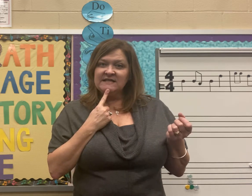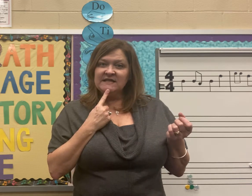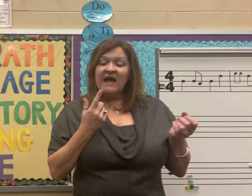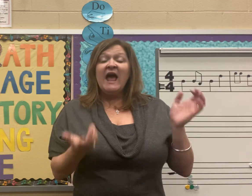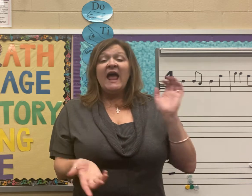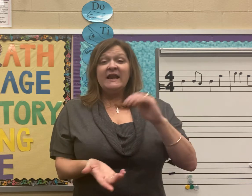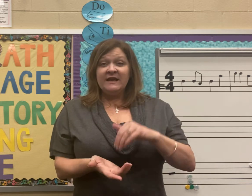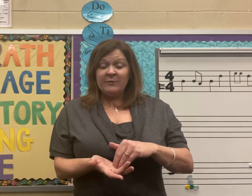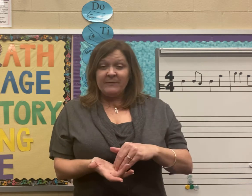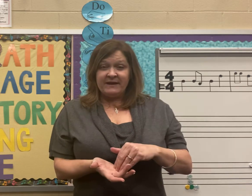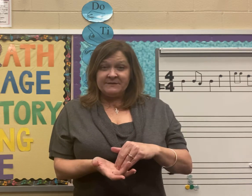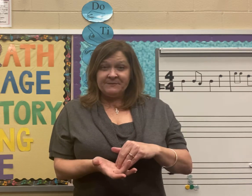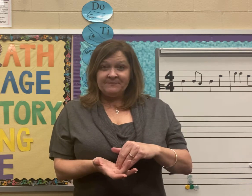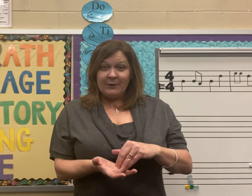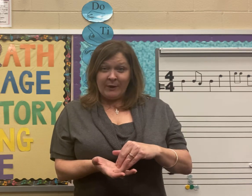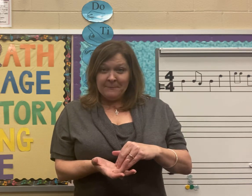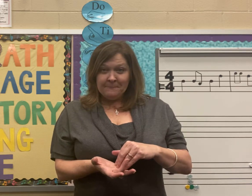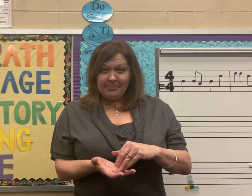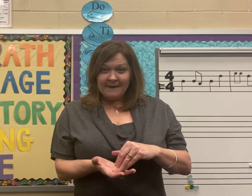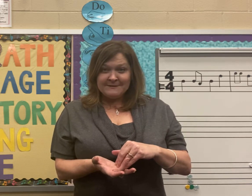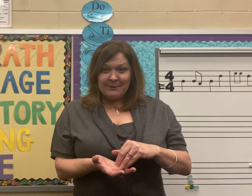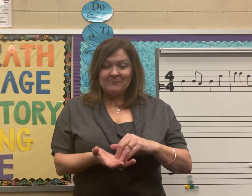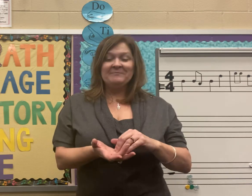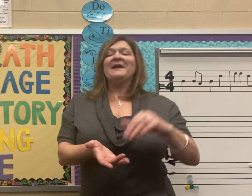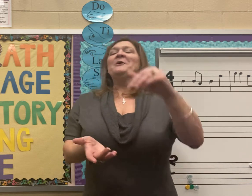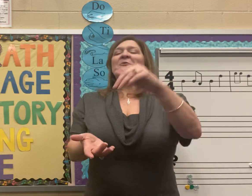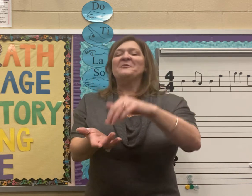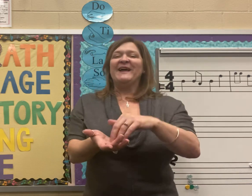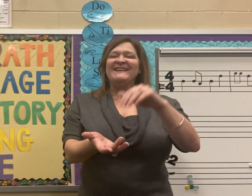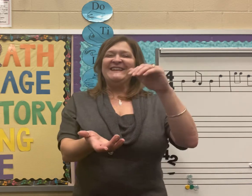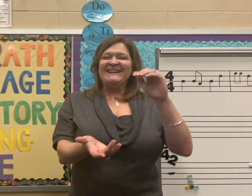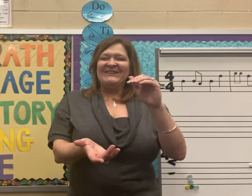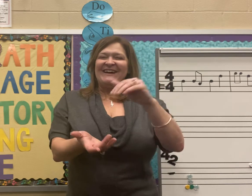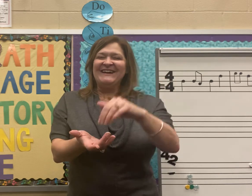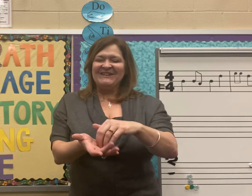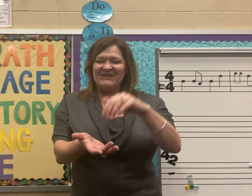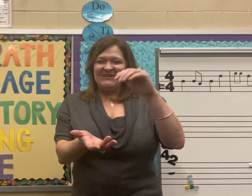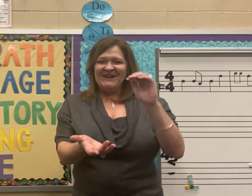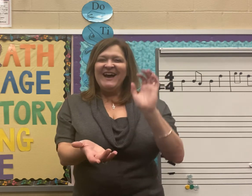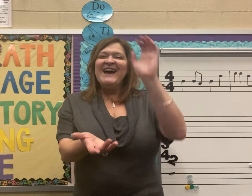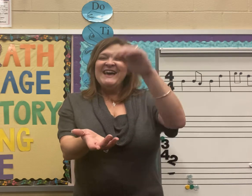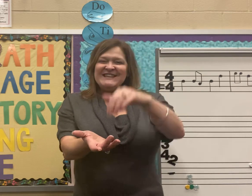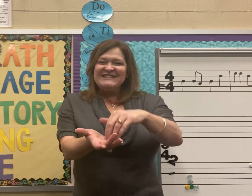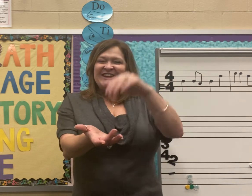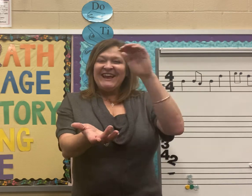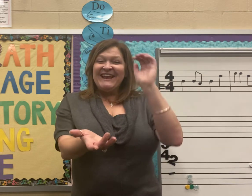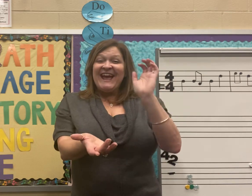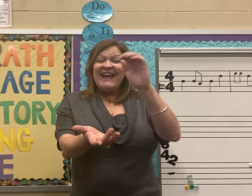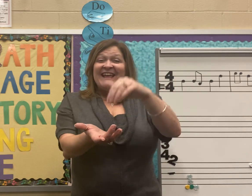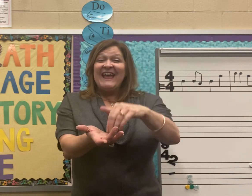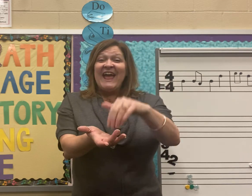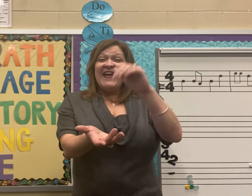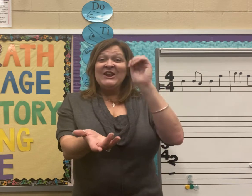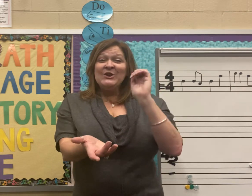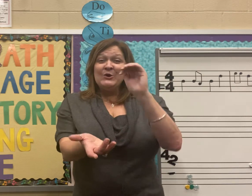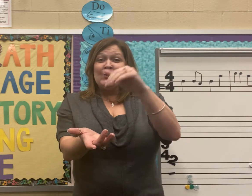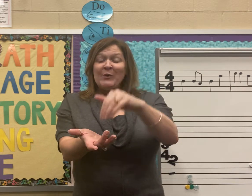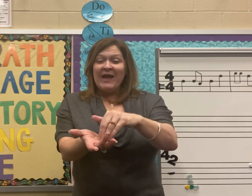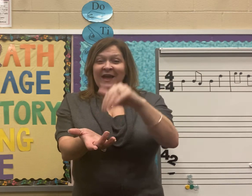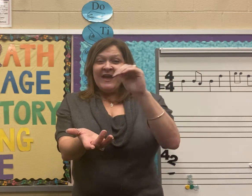and keep the beat. Okay? So, ready? Here I go. J-A-N-U-A